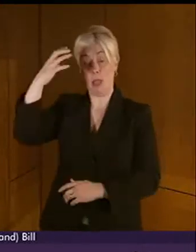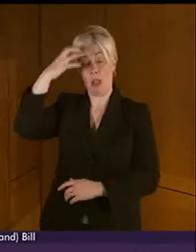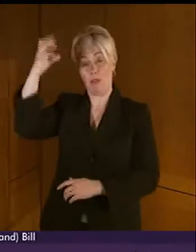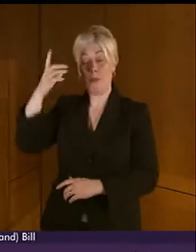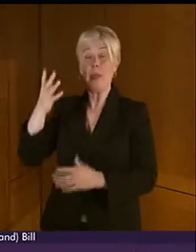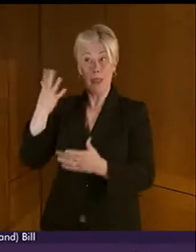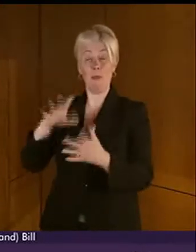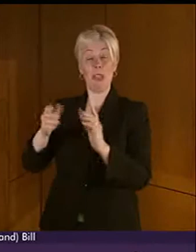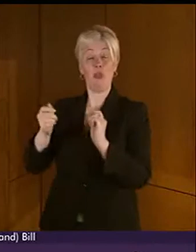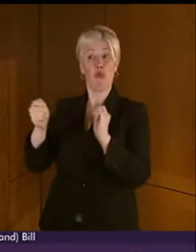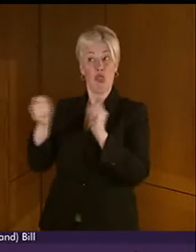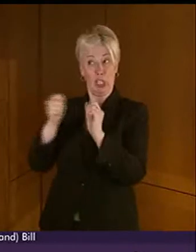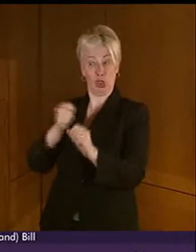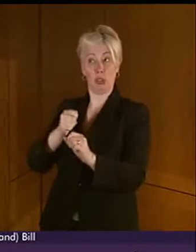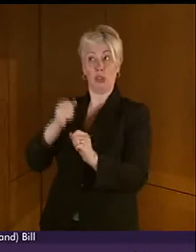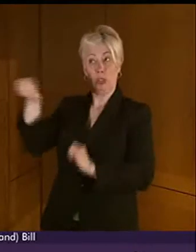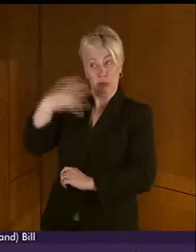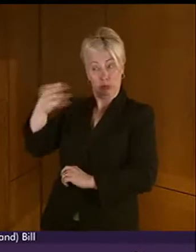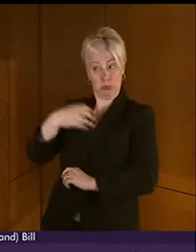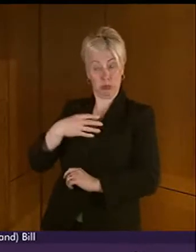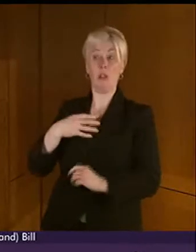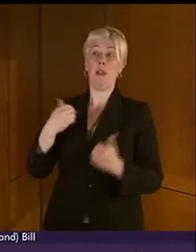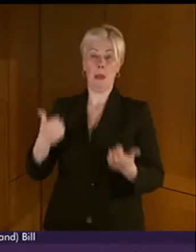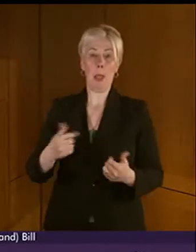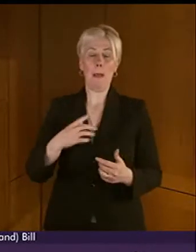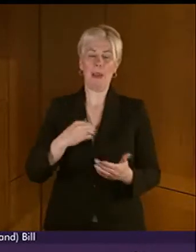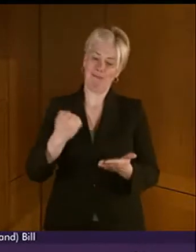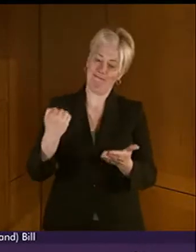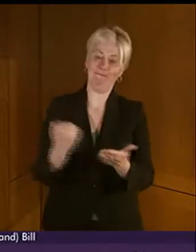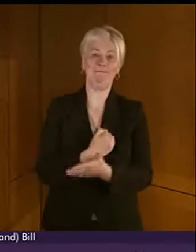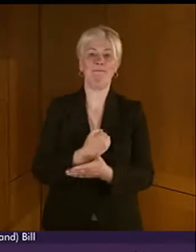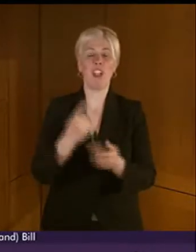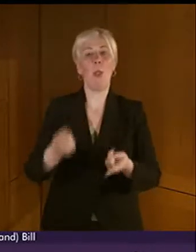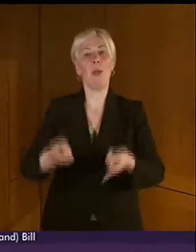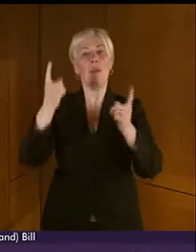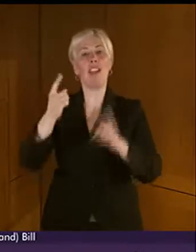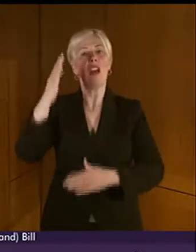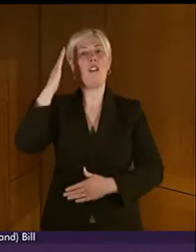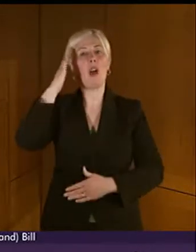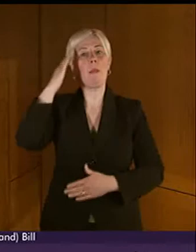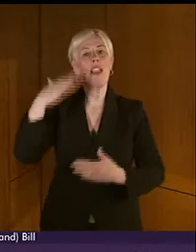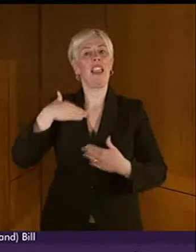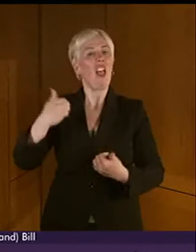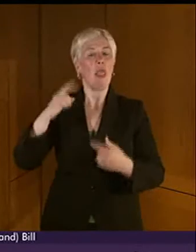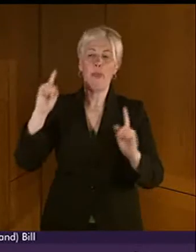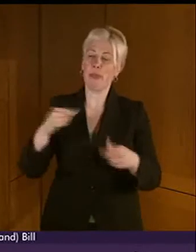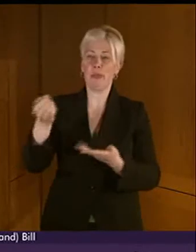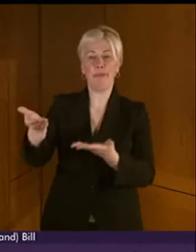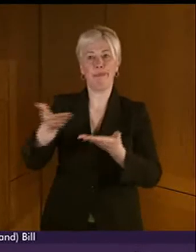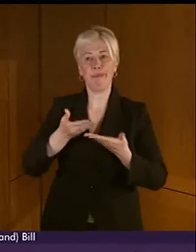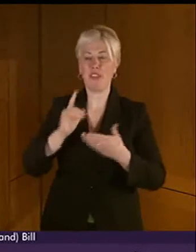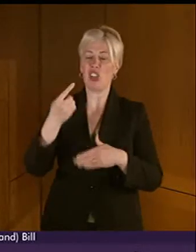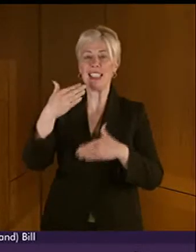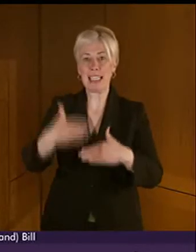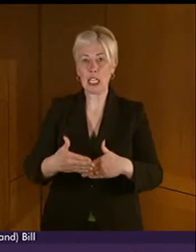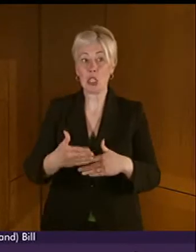report. I have to say that it was unfortunate that the Minister for Mental Health was unable to do so at stage one. And